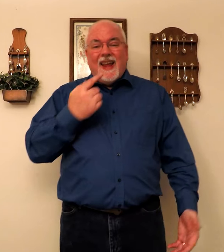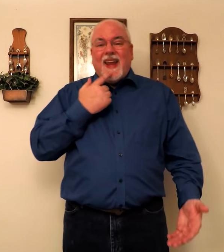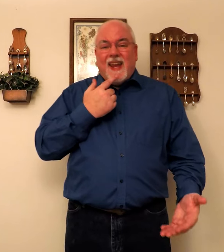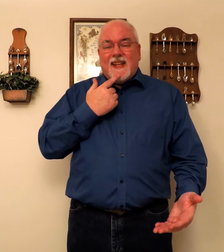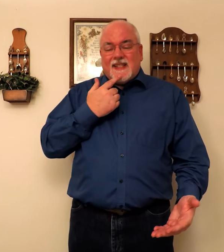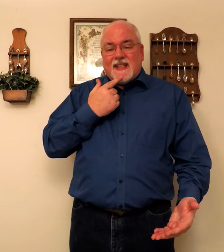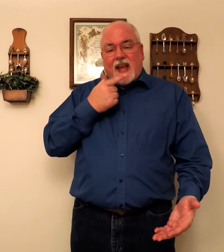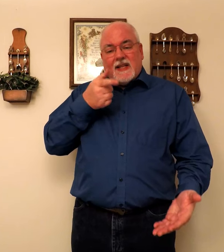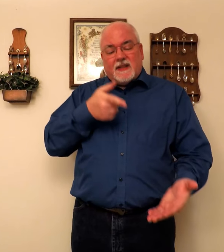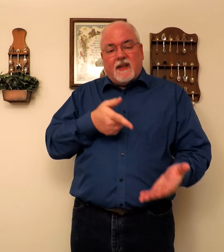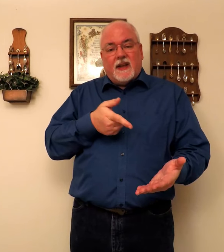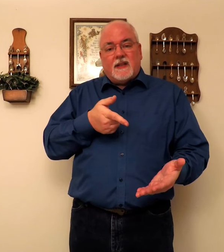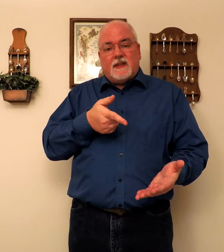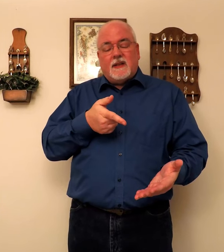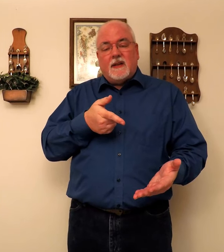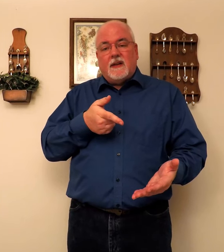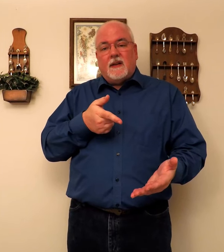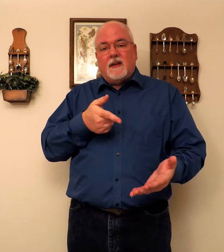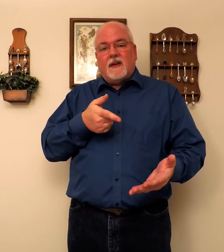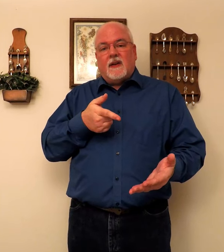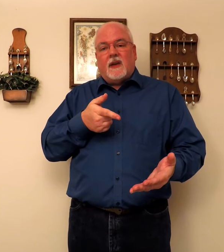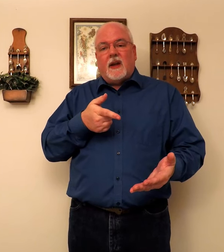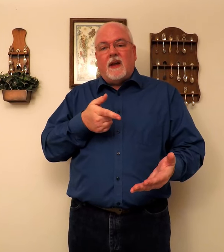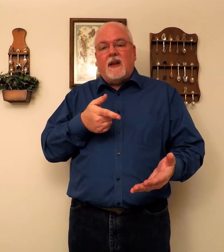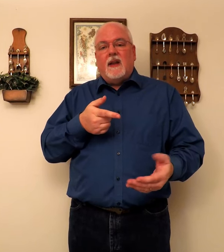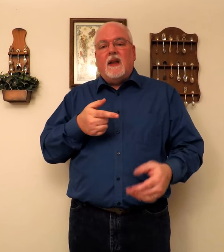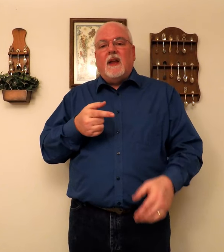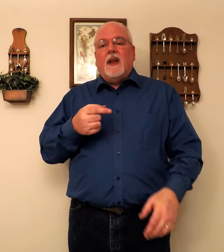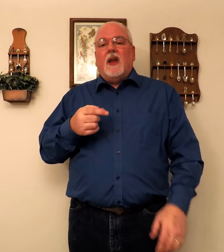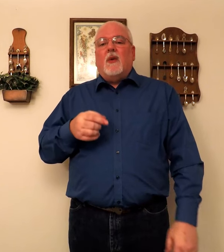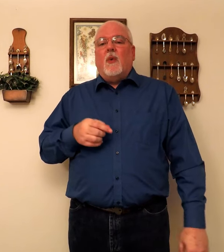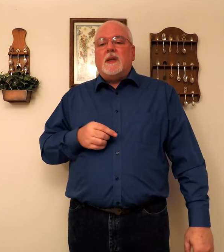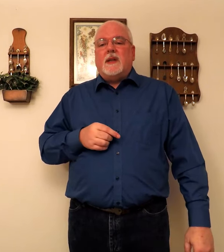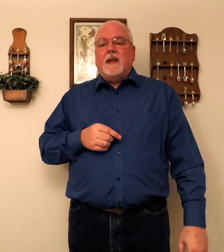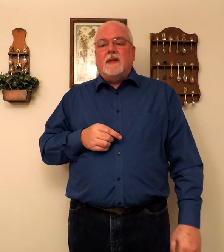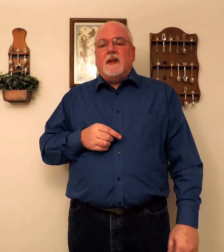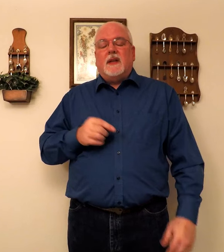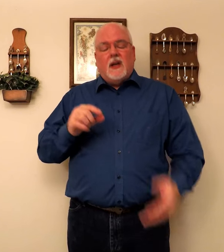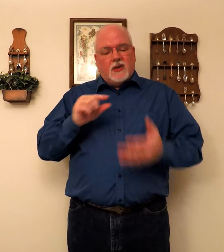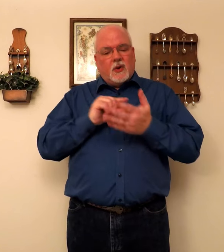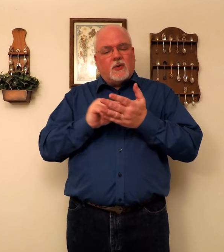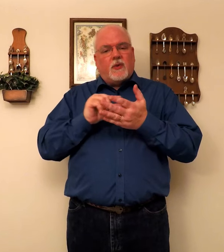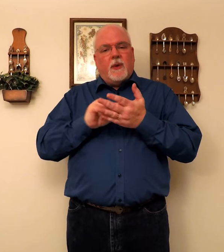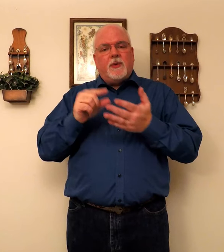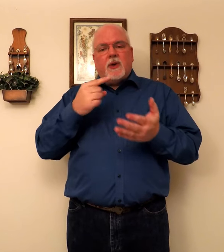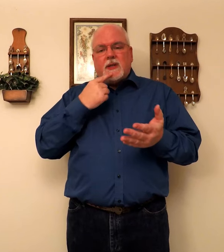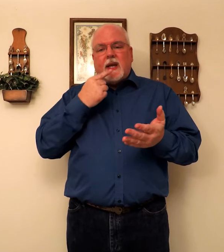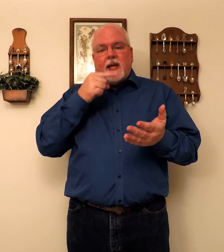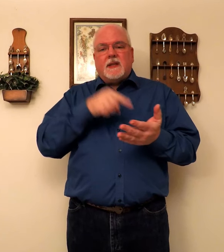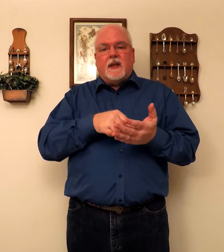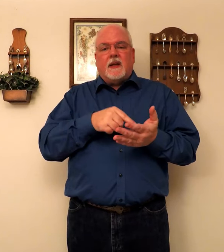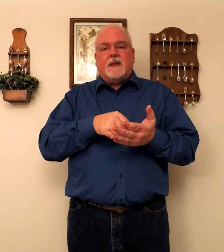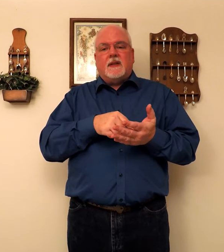It says this. Okay. What says this? So scripture says this.